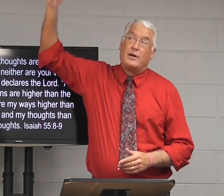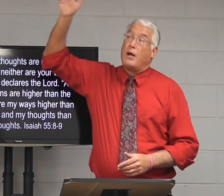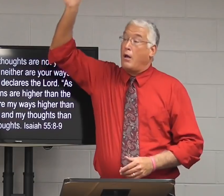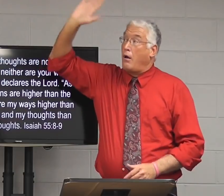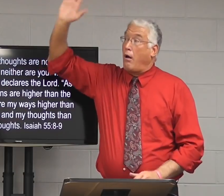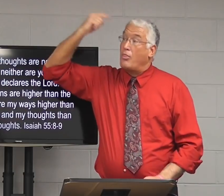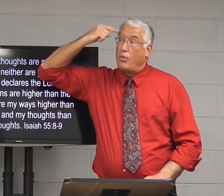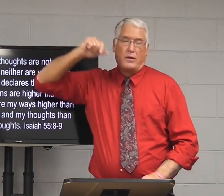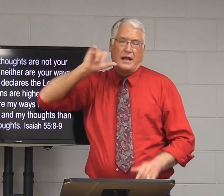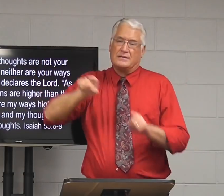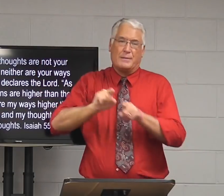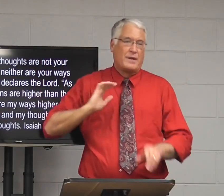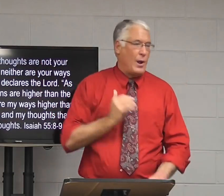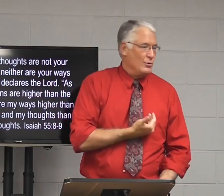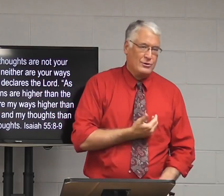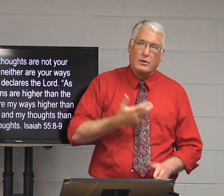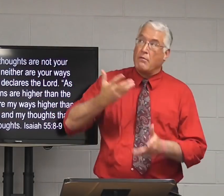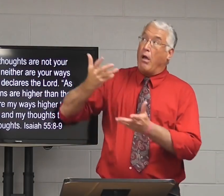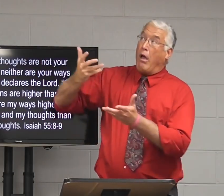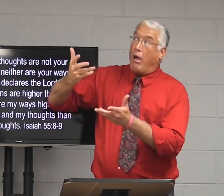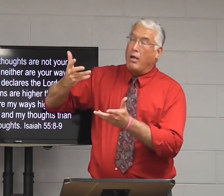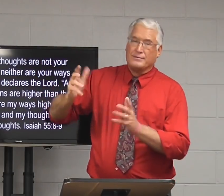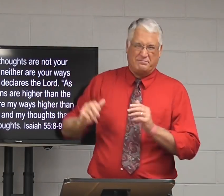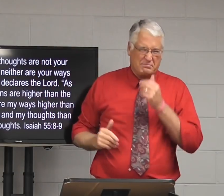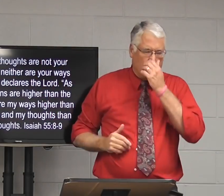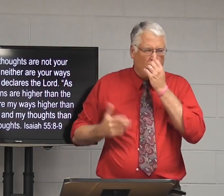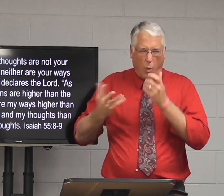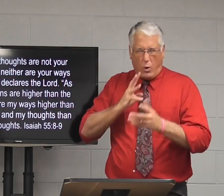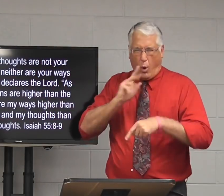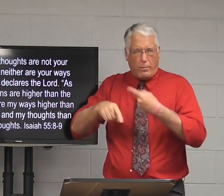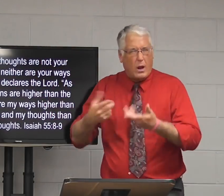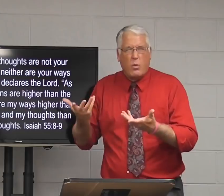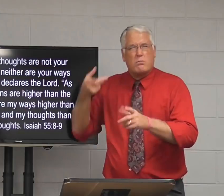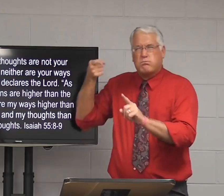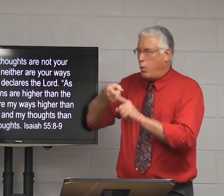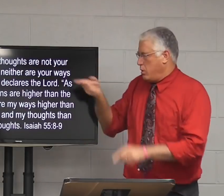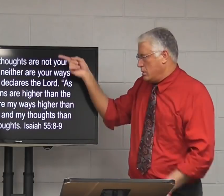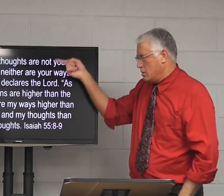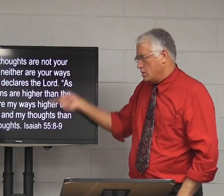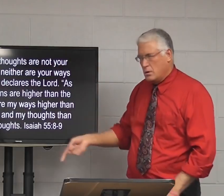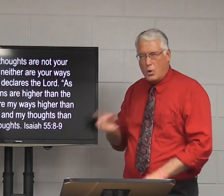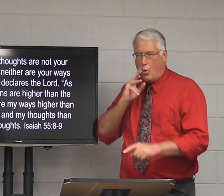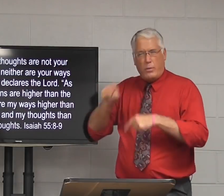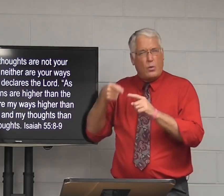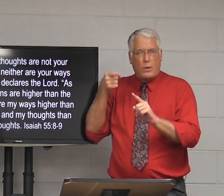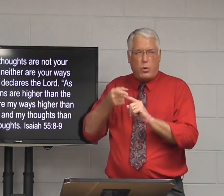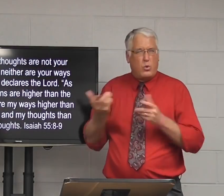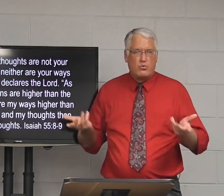His thoughts, God's thinking is not the same as ours. That's what it's talking about. The point here